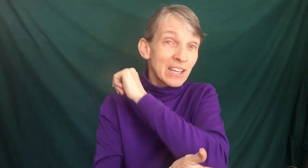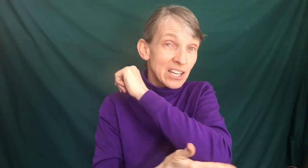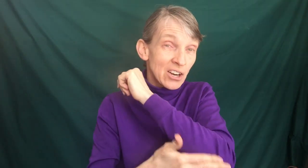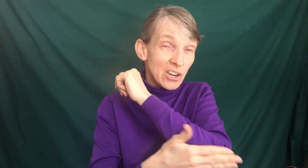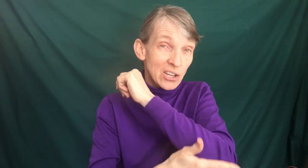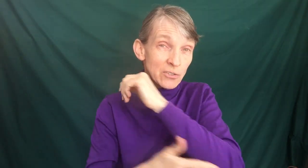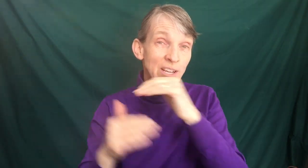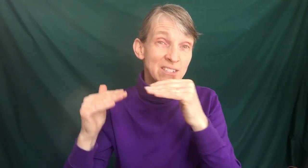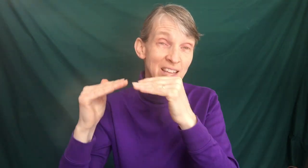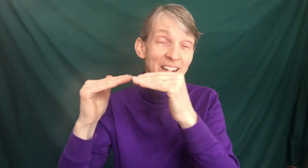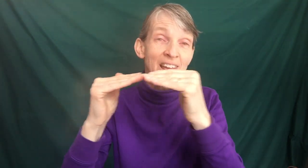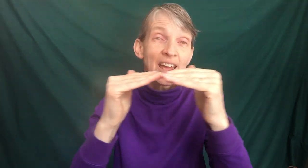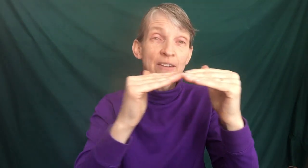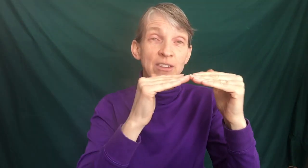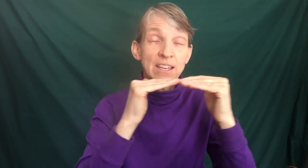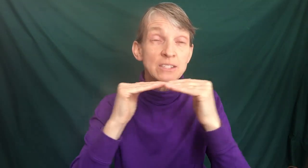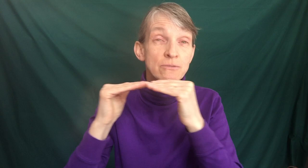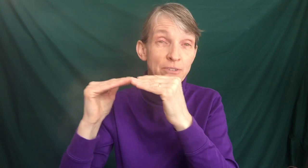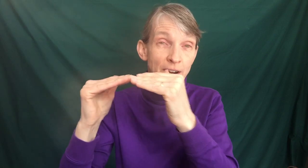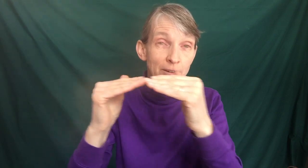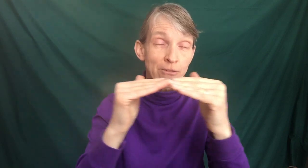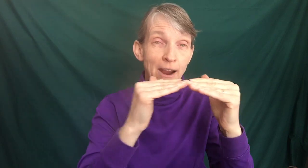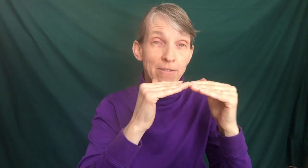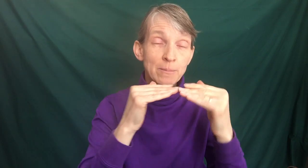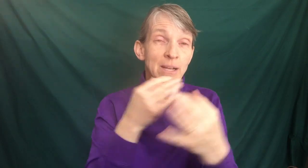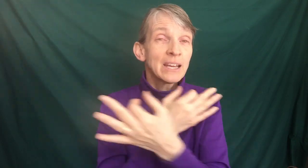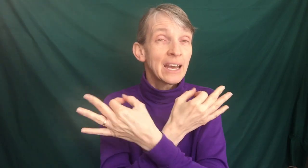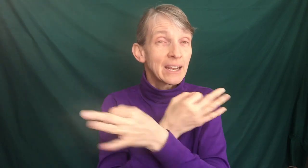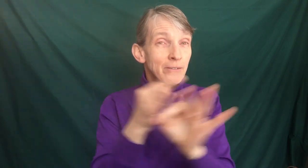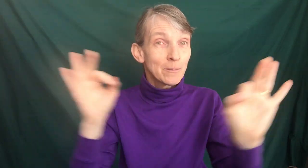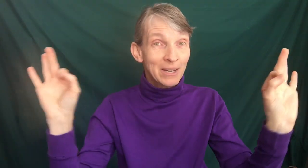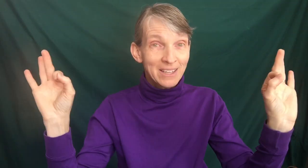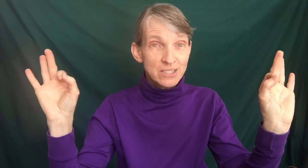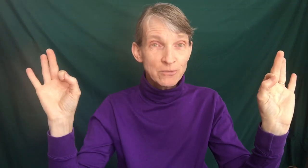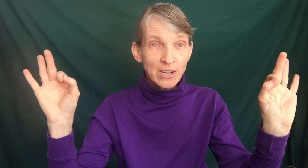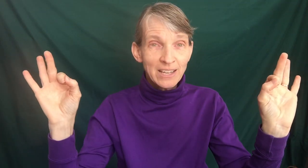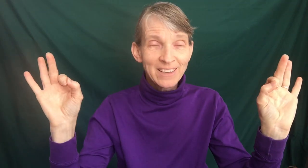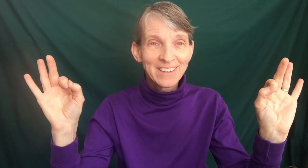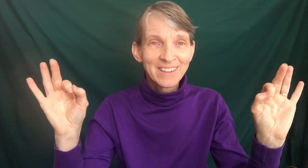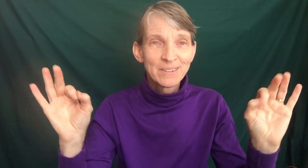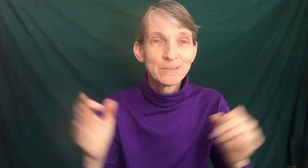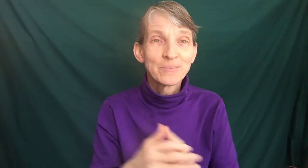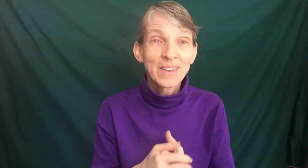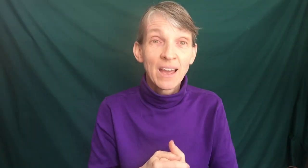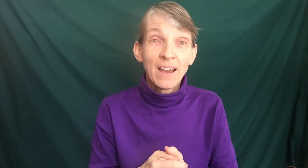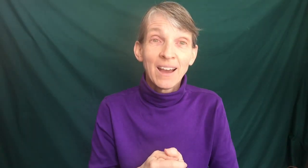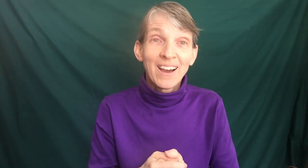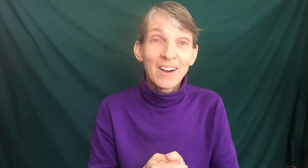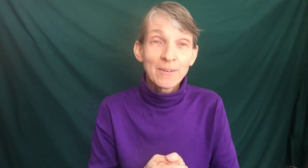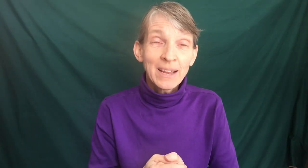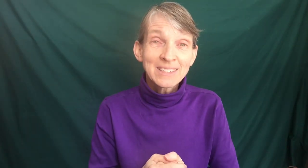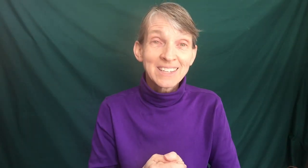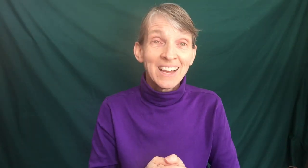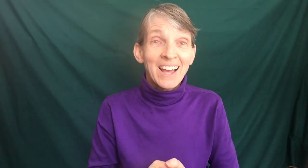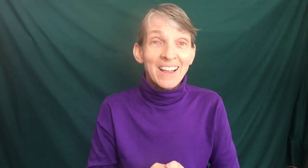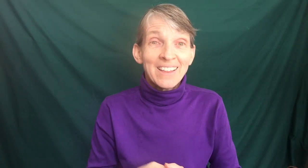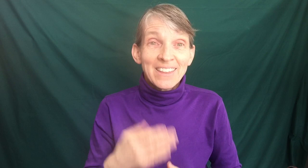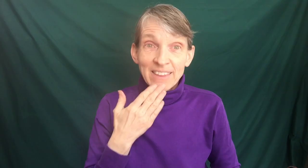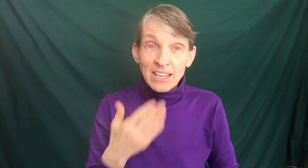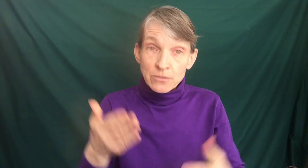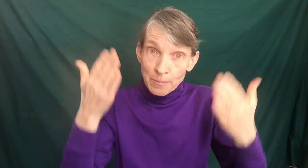in our country, is that everything is fair for everybody and everybody is free. All right. Thanks